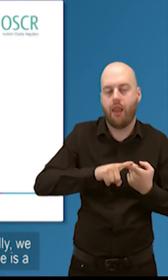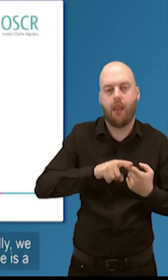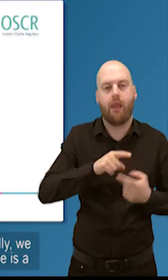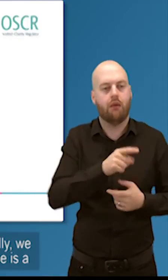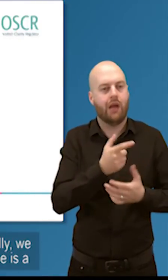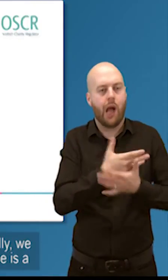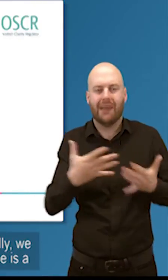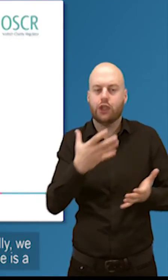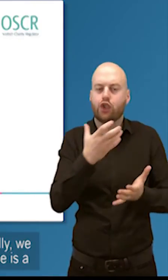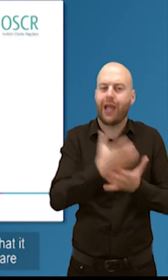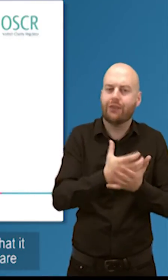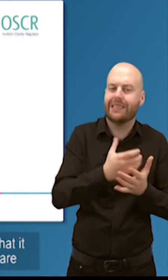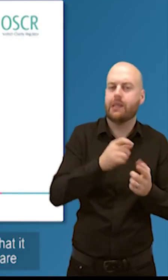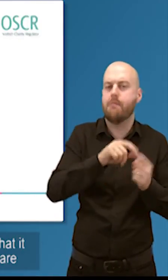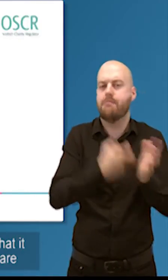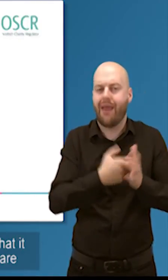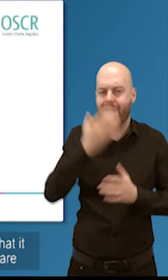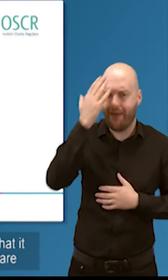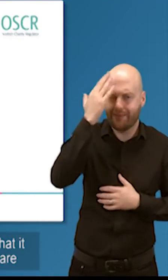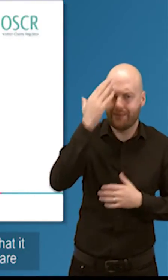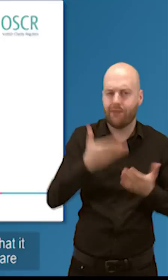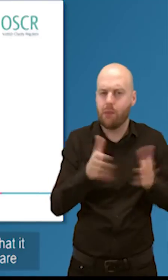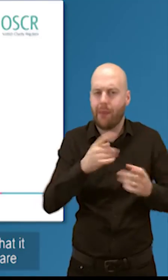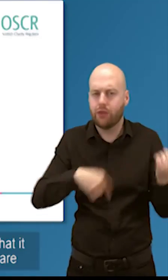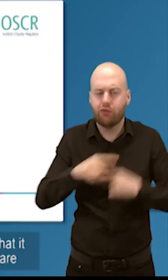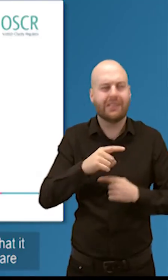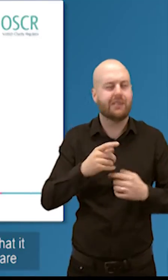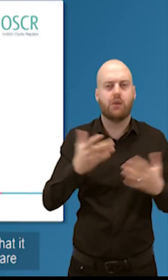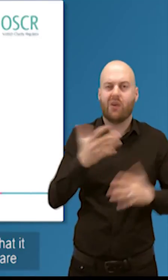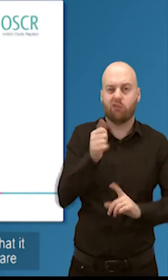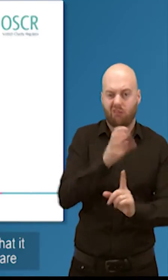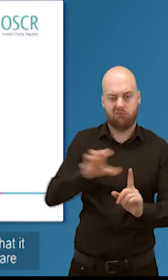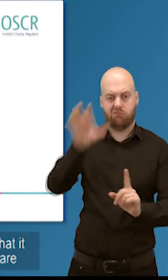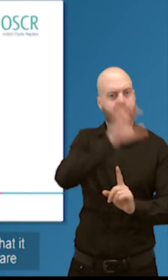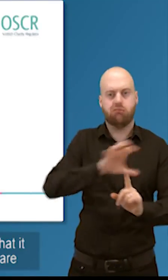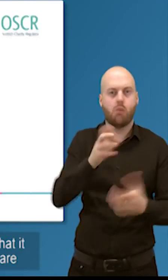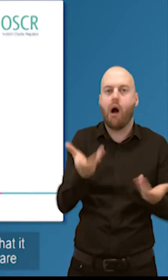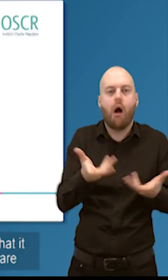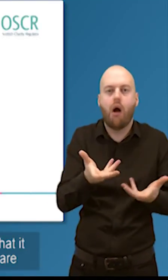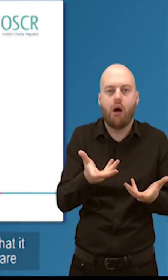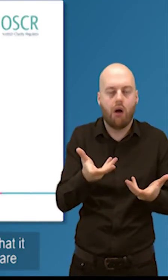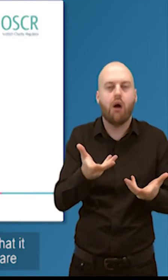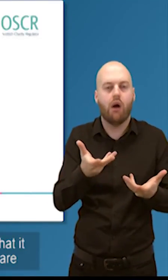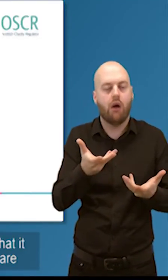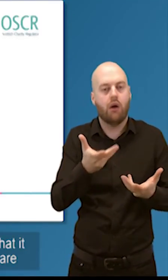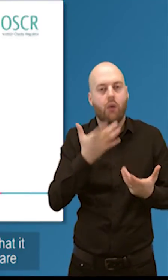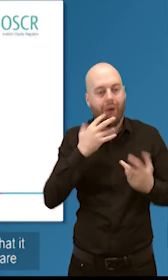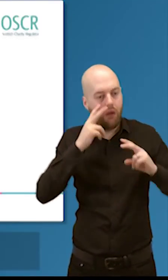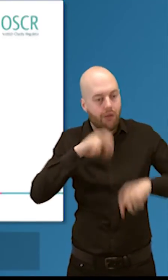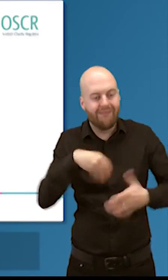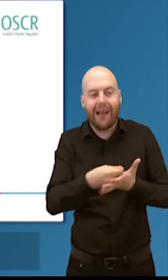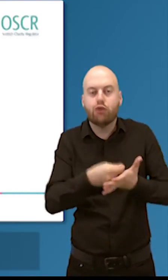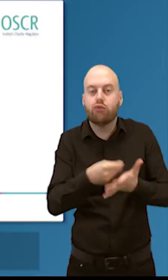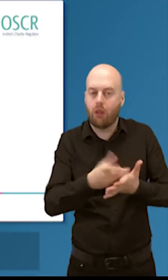But looking at this financial one is a really interesting one. It's just one snapshot. But what it tells you is that the vast majority